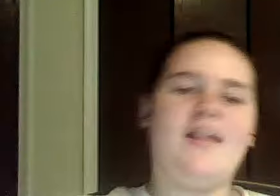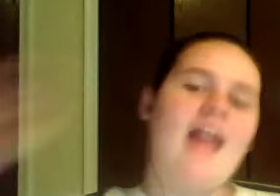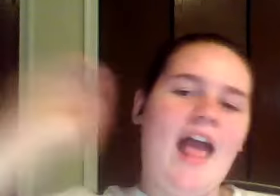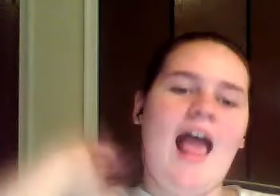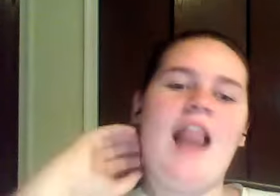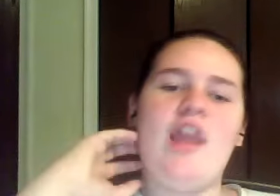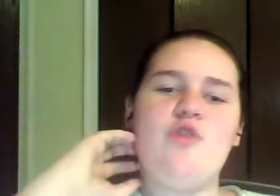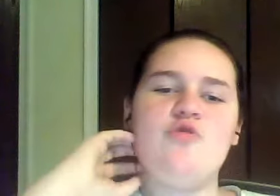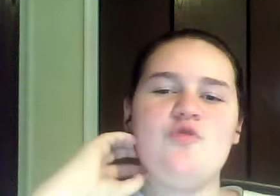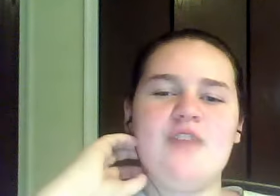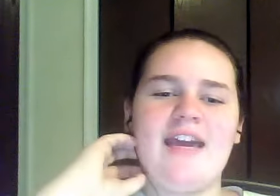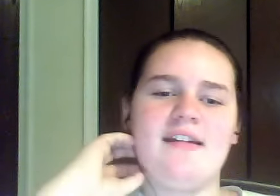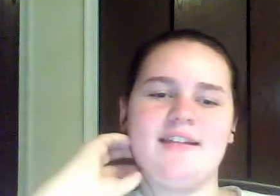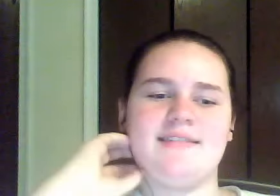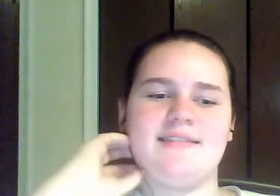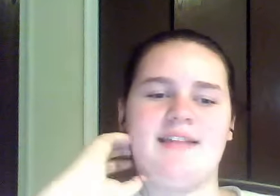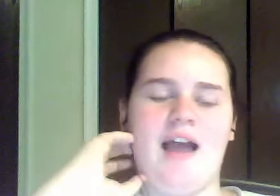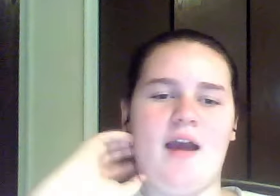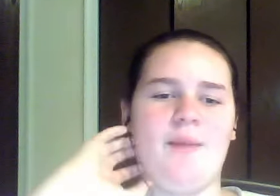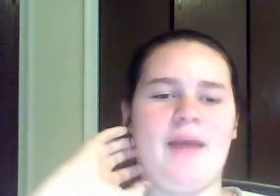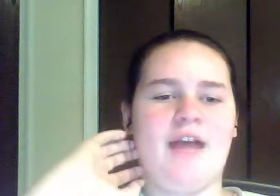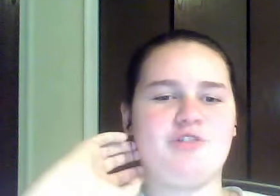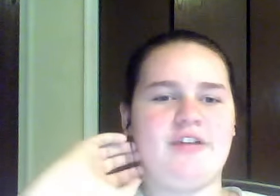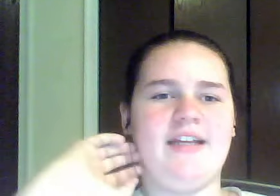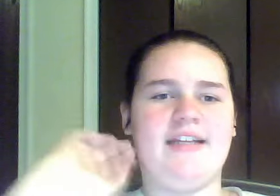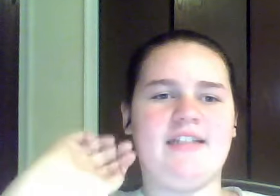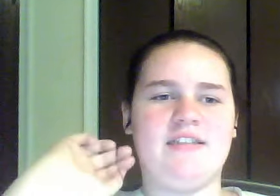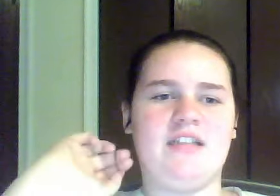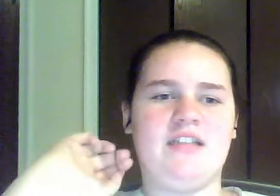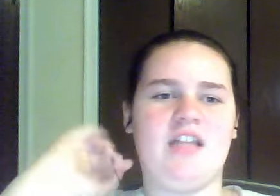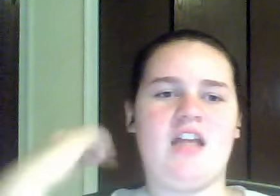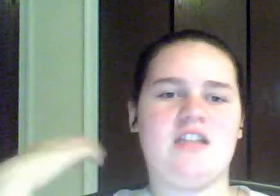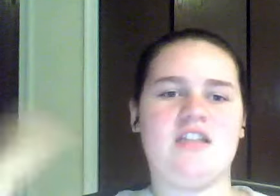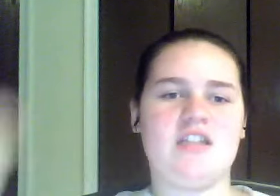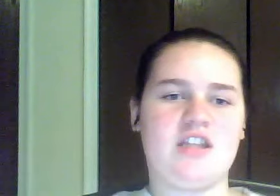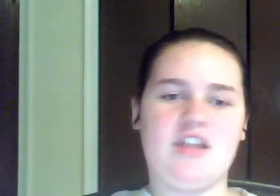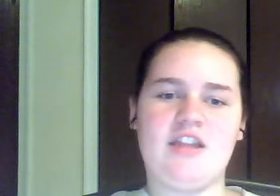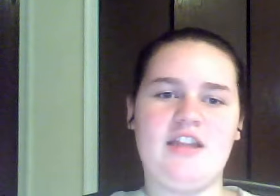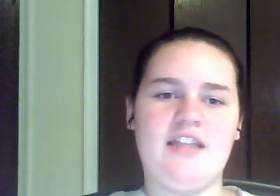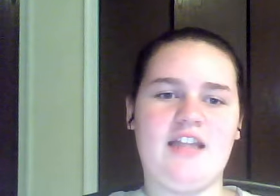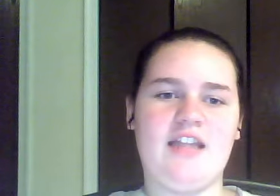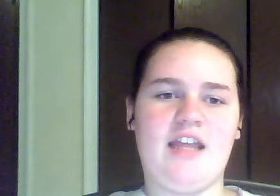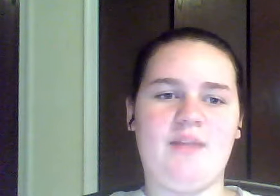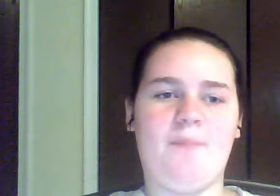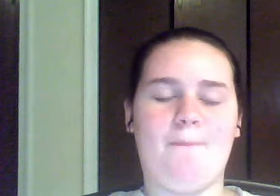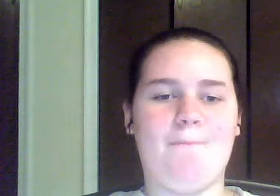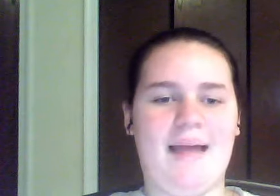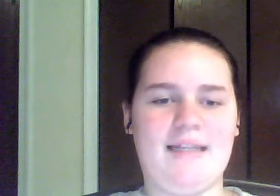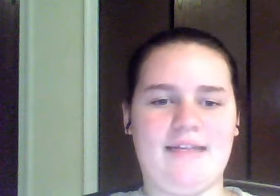Hello there, I'm Ashley and this is my life